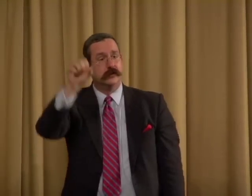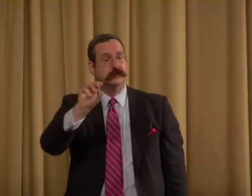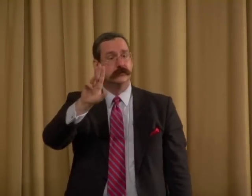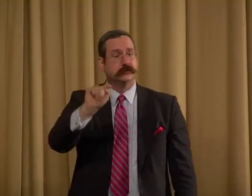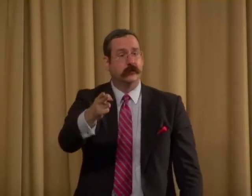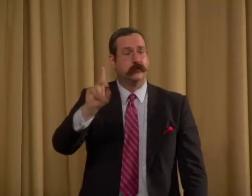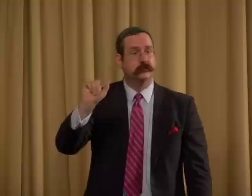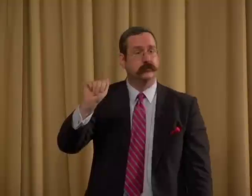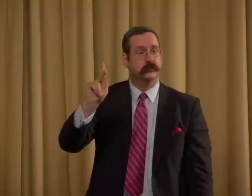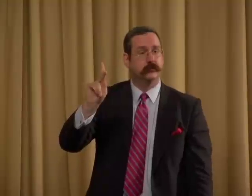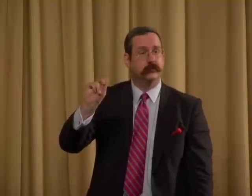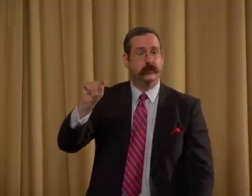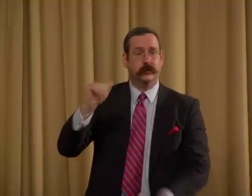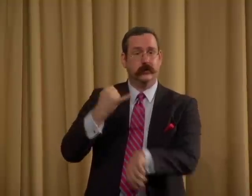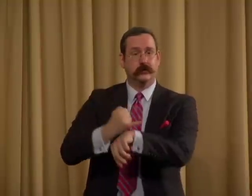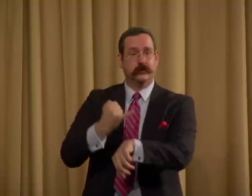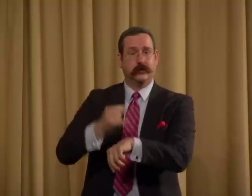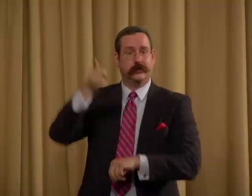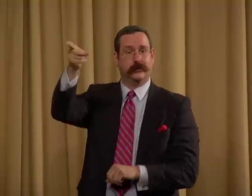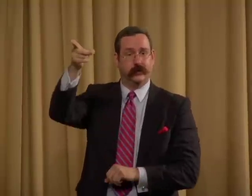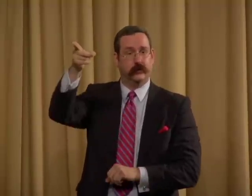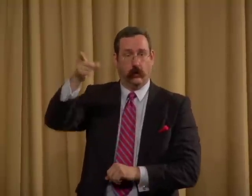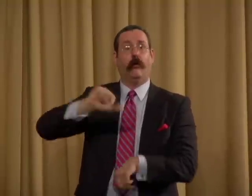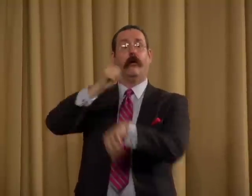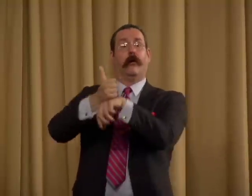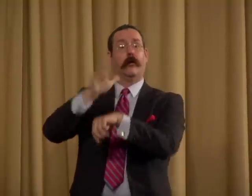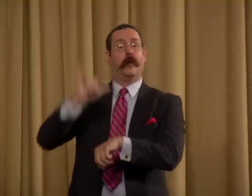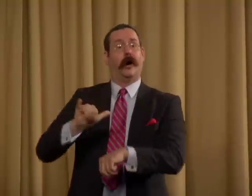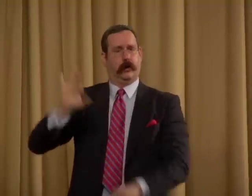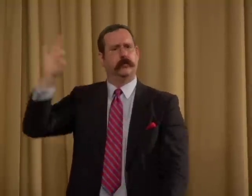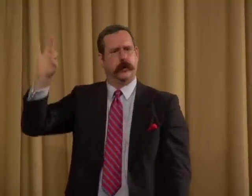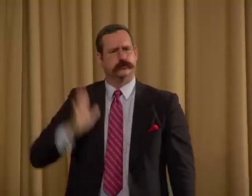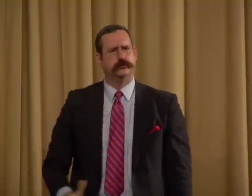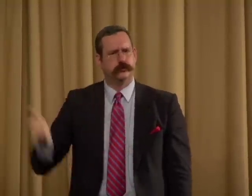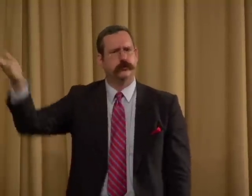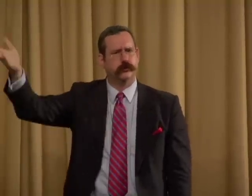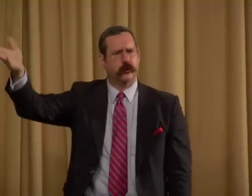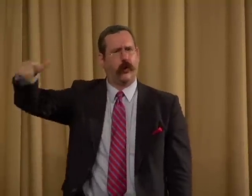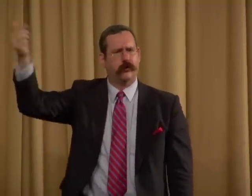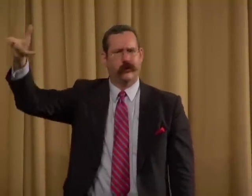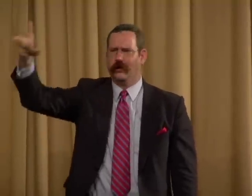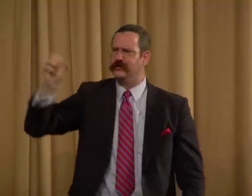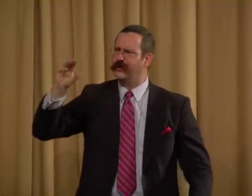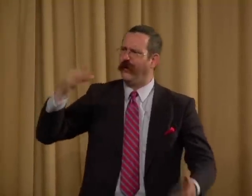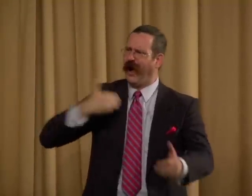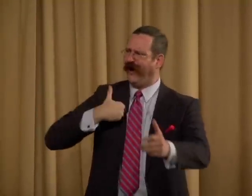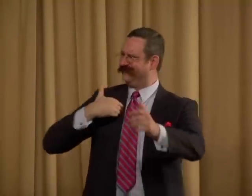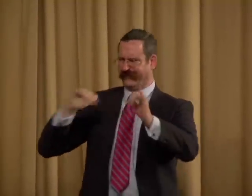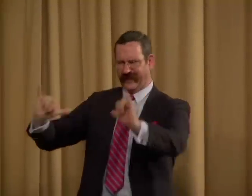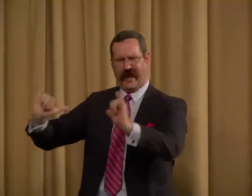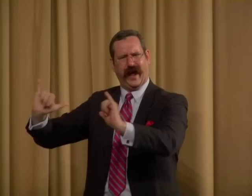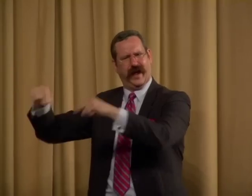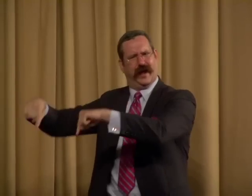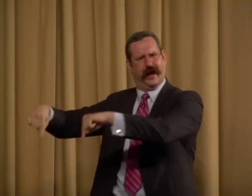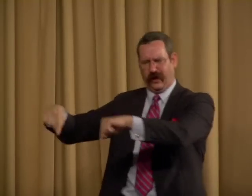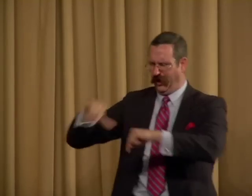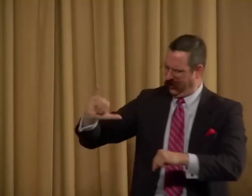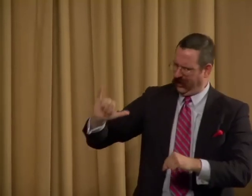So, in South Dakota, at the School for the Deaf, that school was also established by